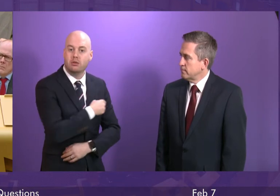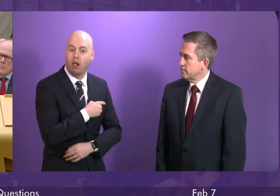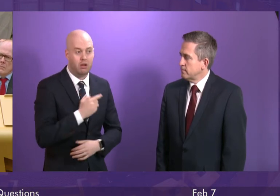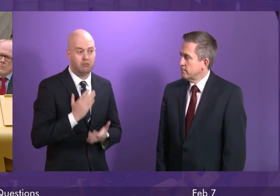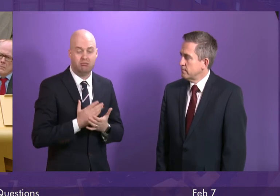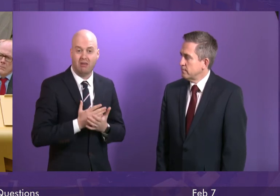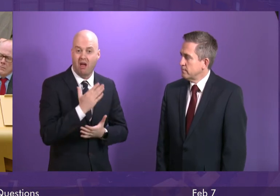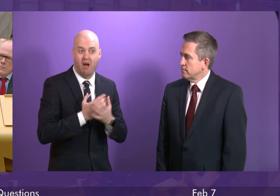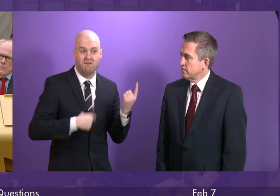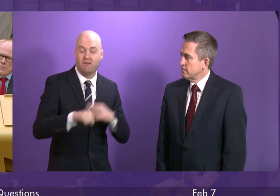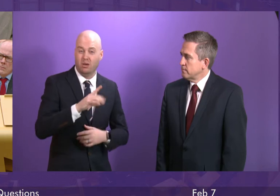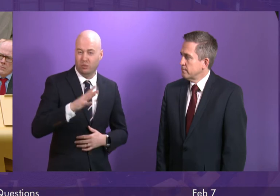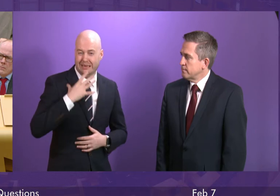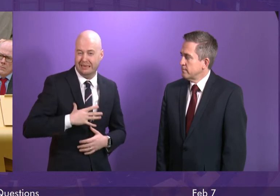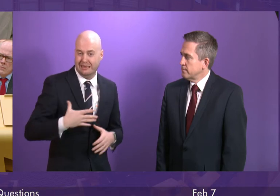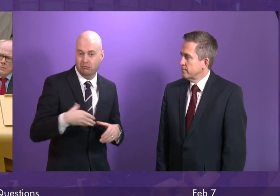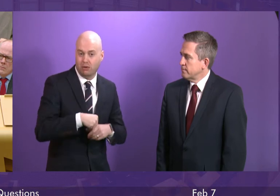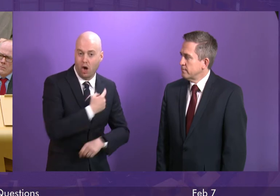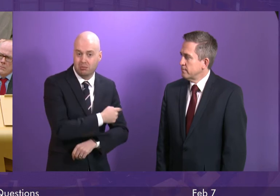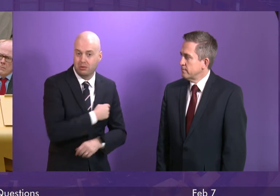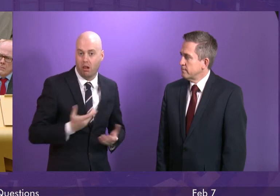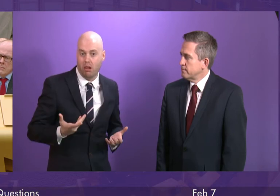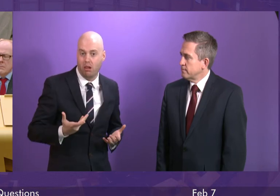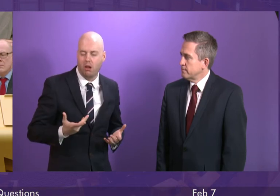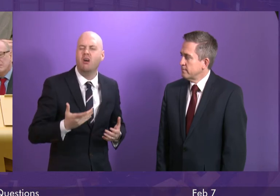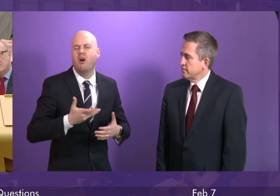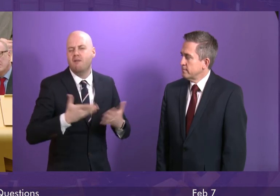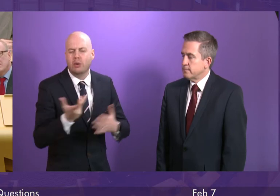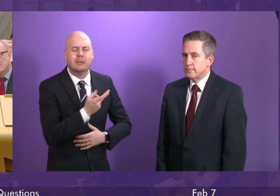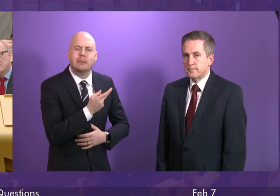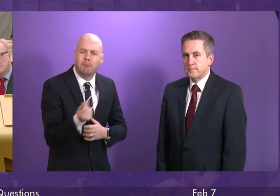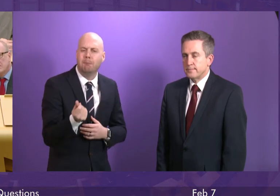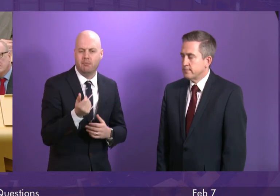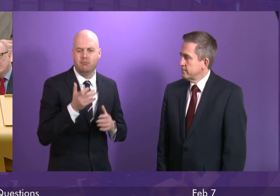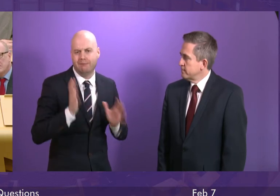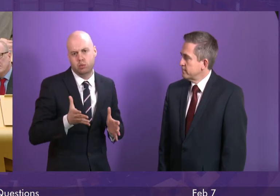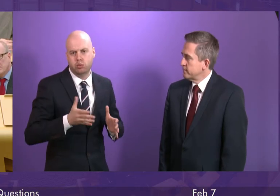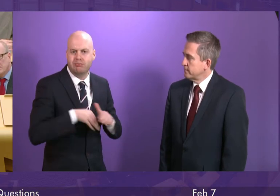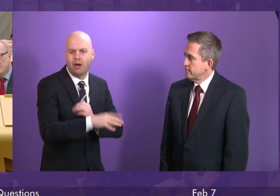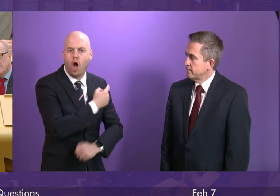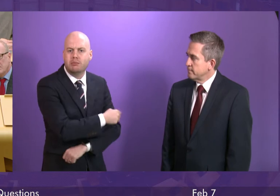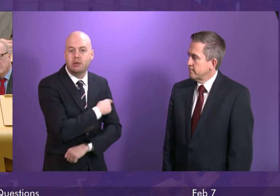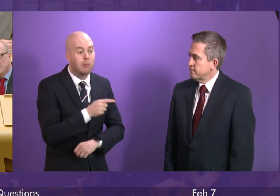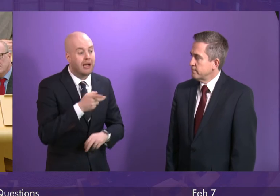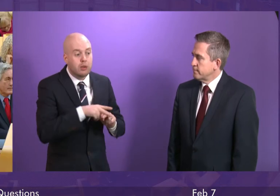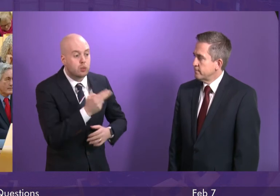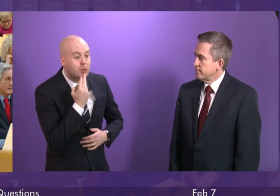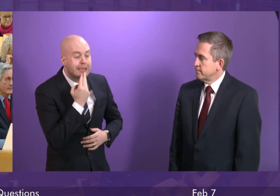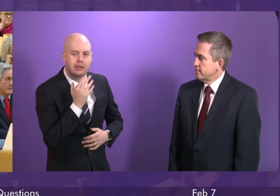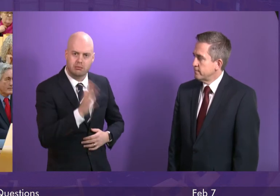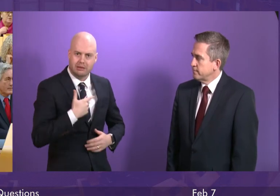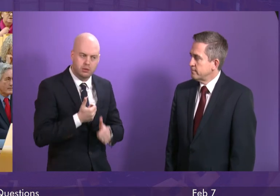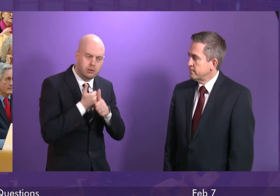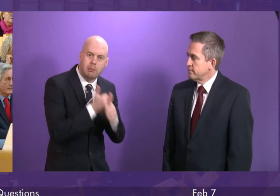in that hospital. It is entirely appropriate for them to be in hospitals at particular stages, but we must support individuals through that journey. Which is why